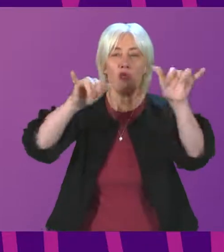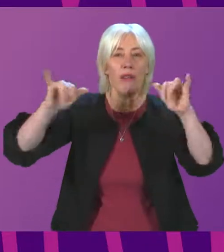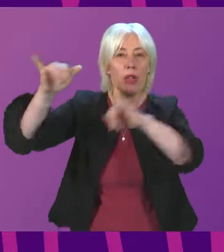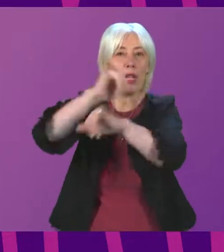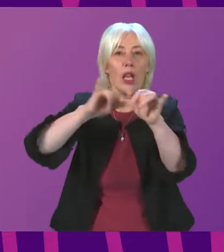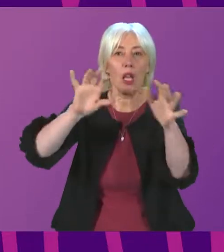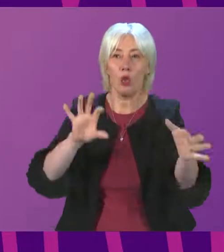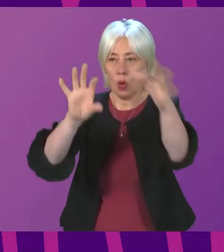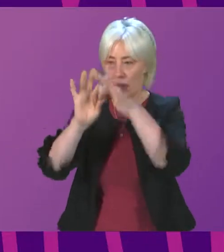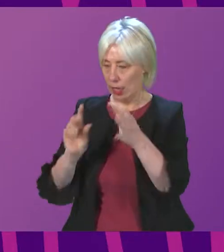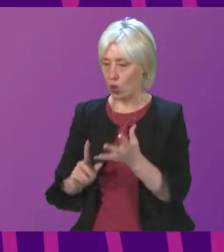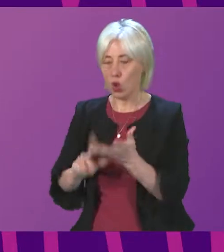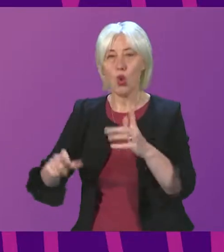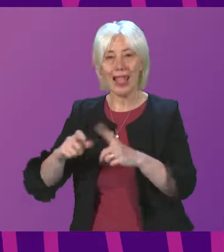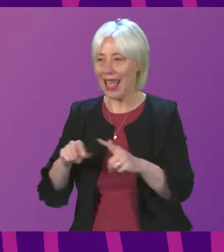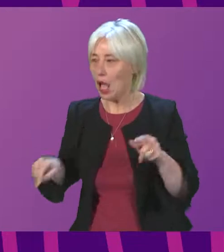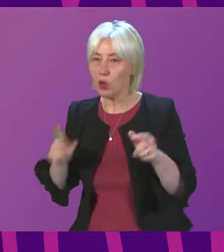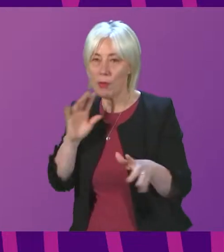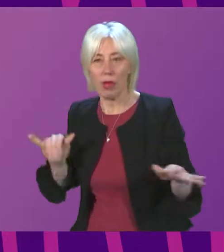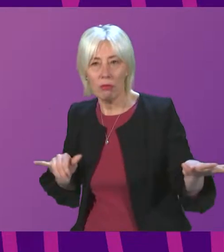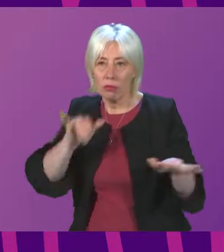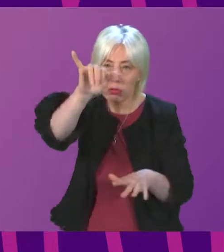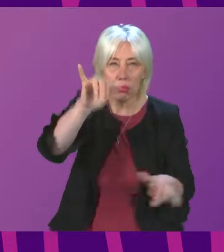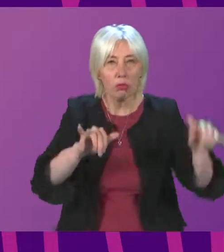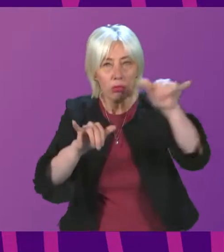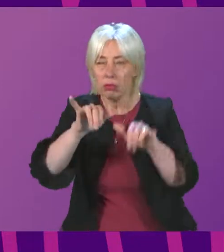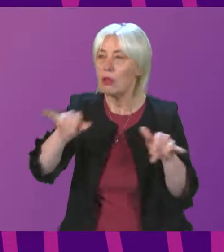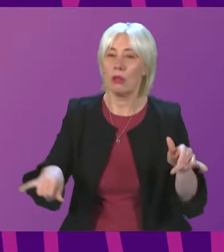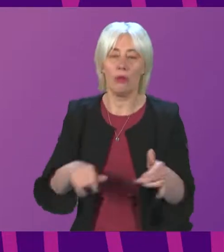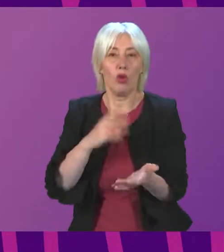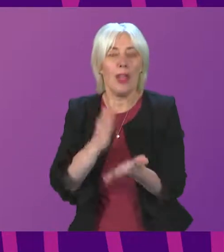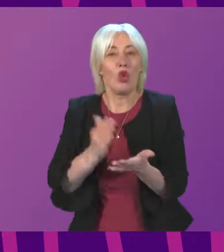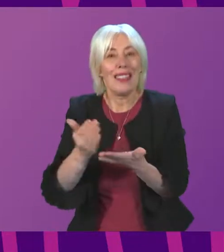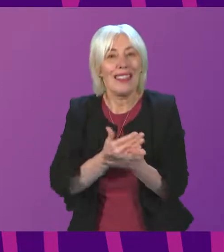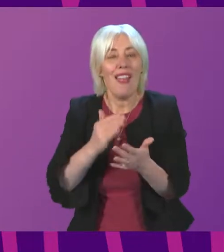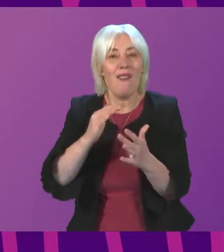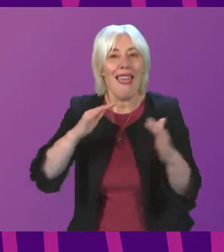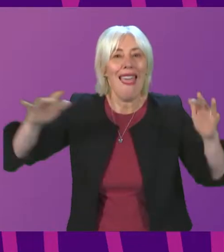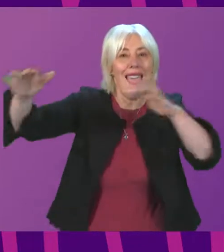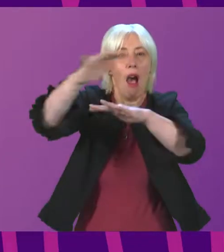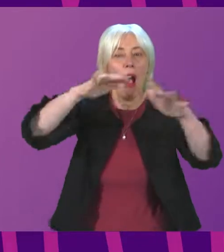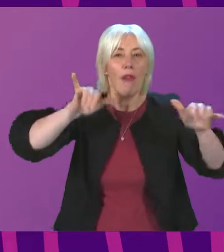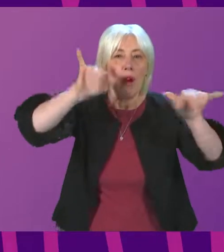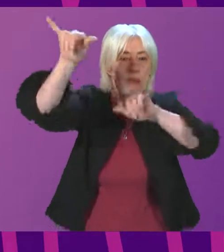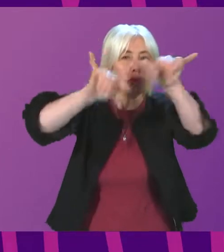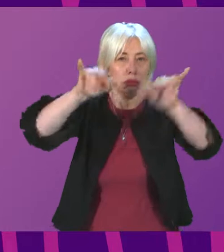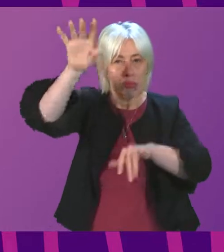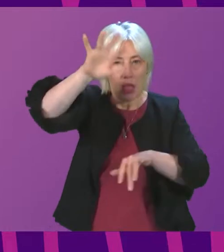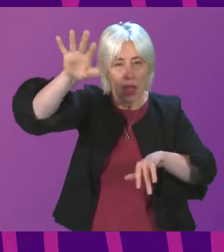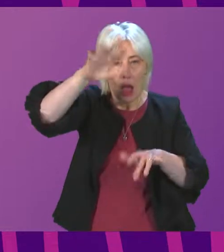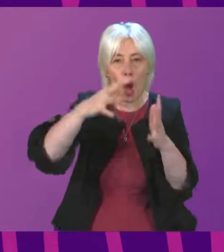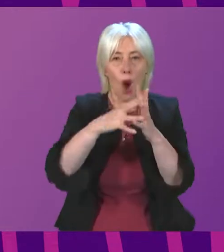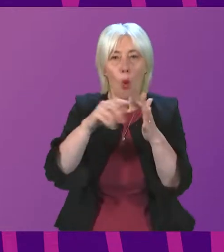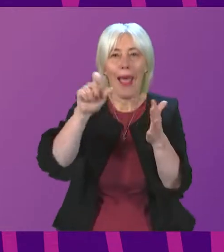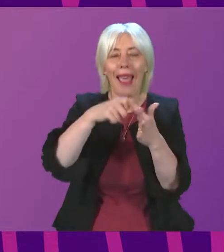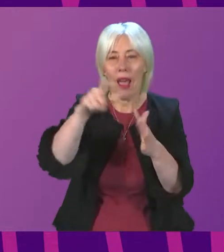UK to be able to attract those jobs, so it's very important that they have a safe airspace, and indeed we're looking at trying to